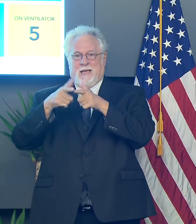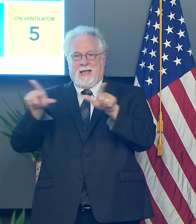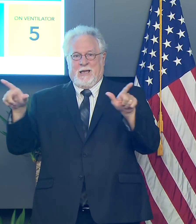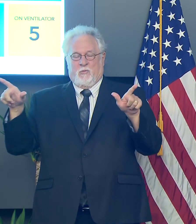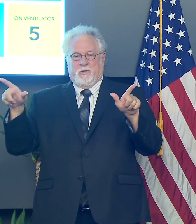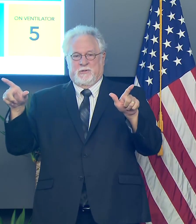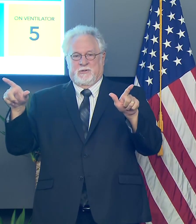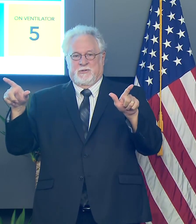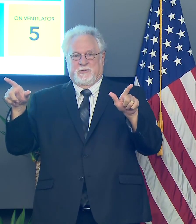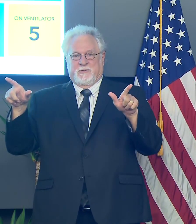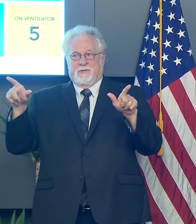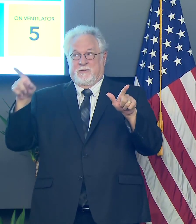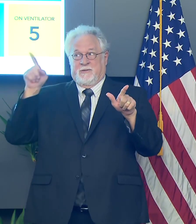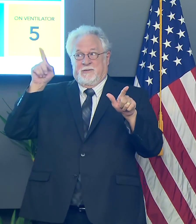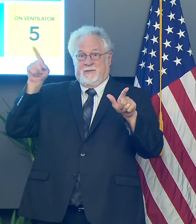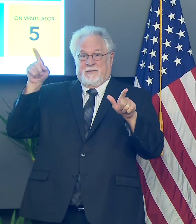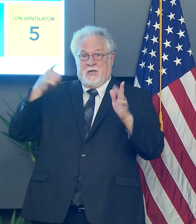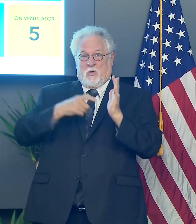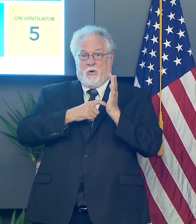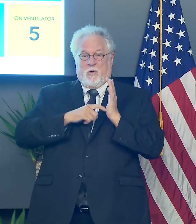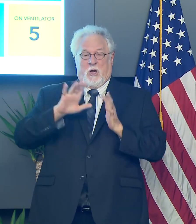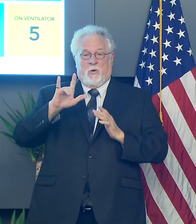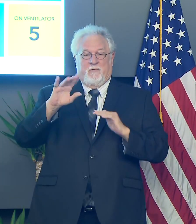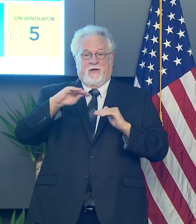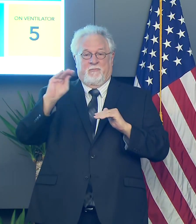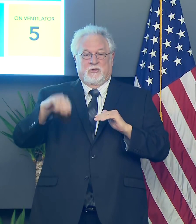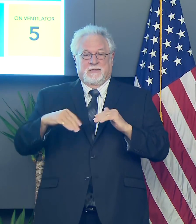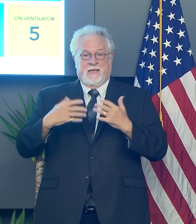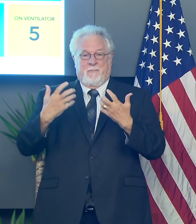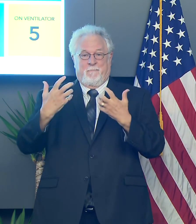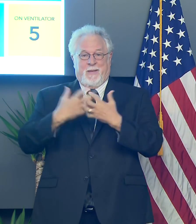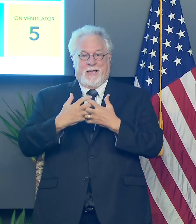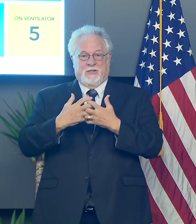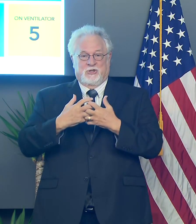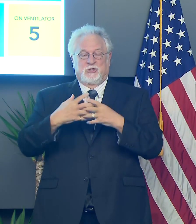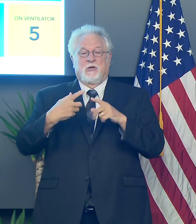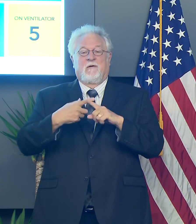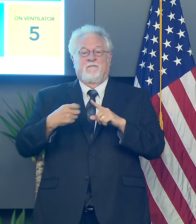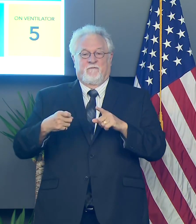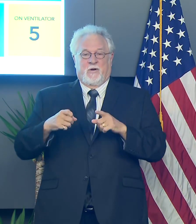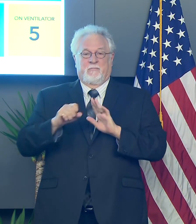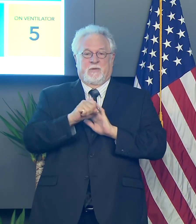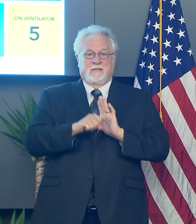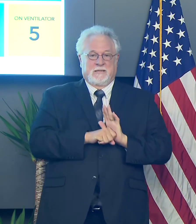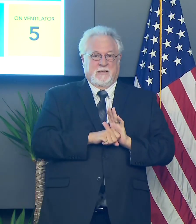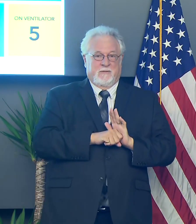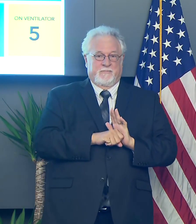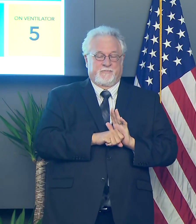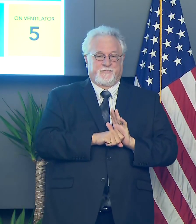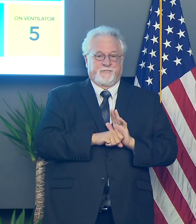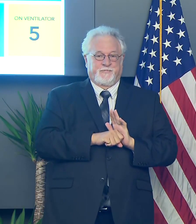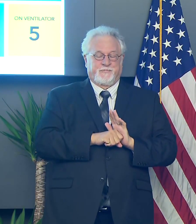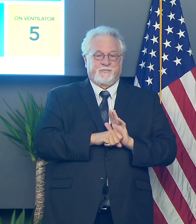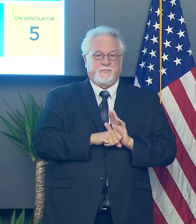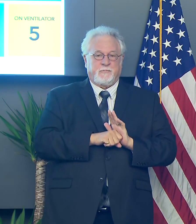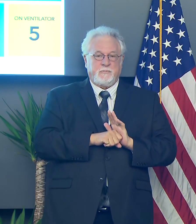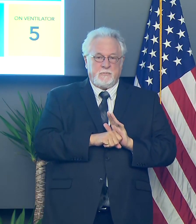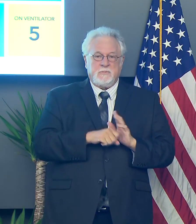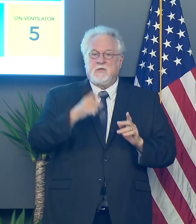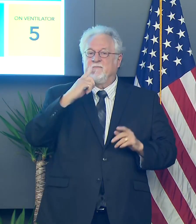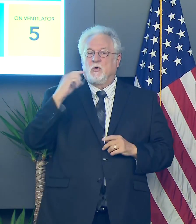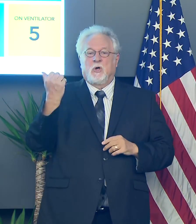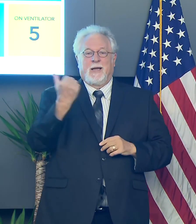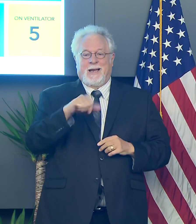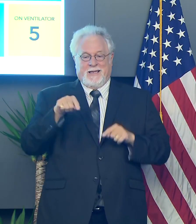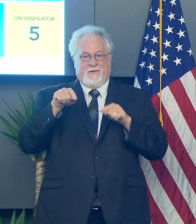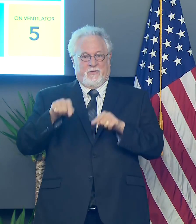um, that, that requires a 25% match, uh, from the, from the state, uh, for any